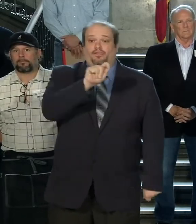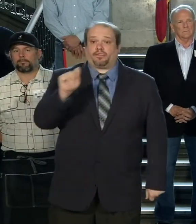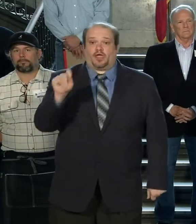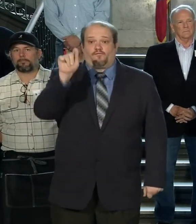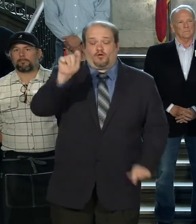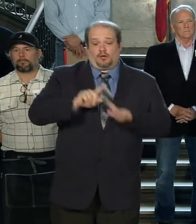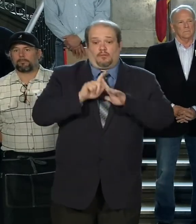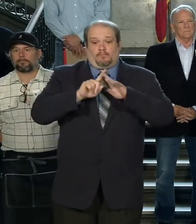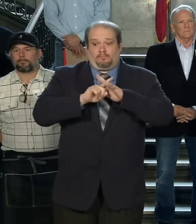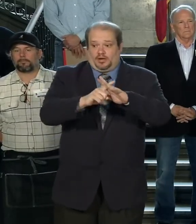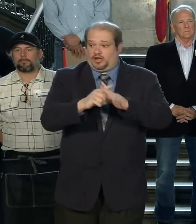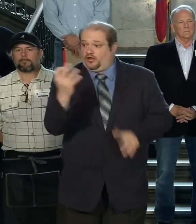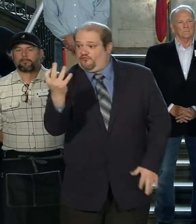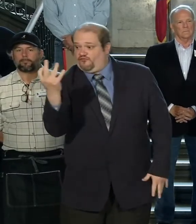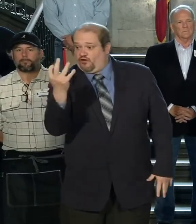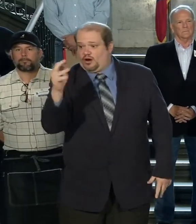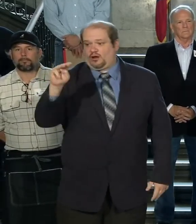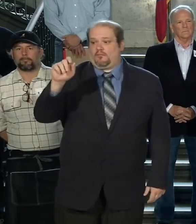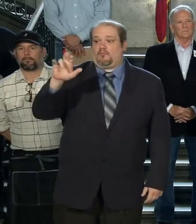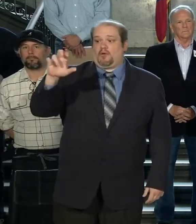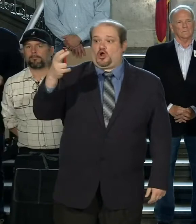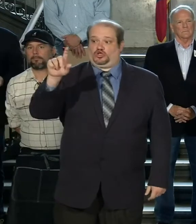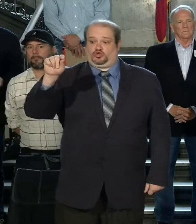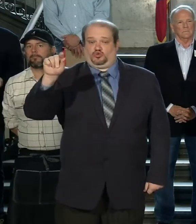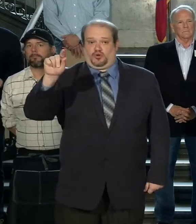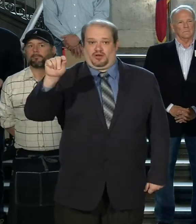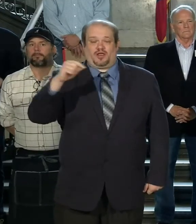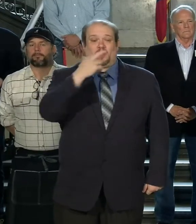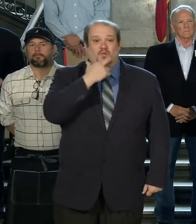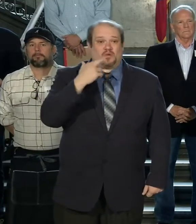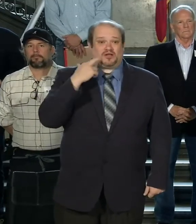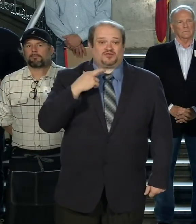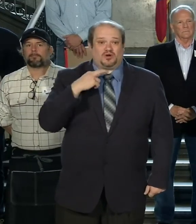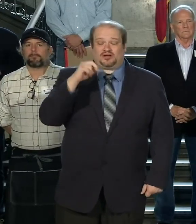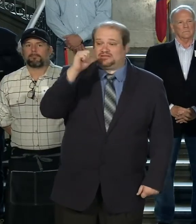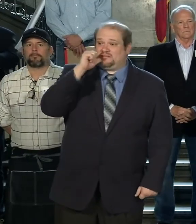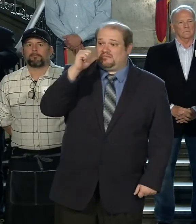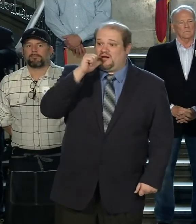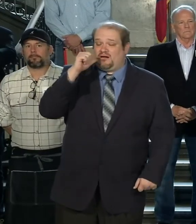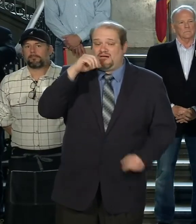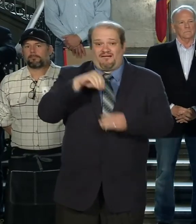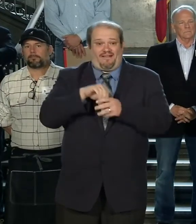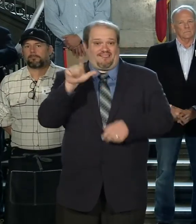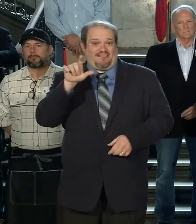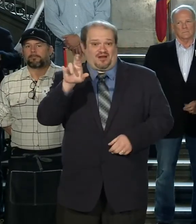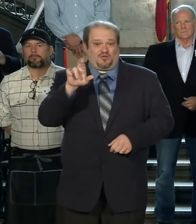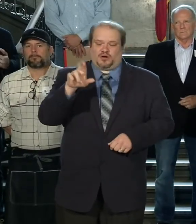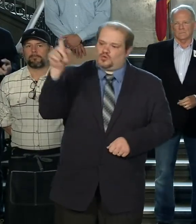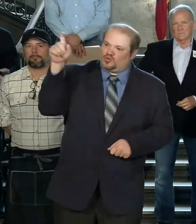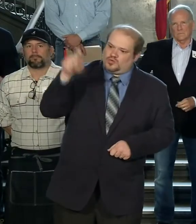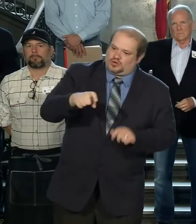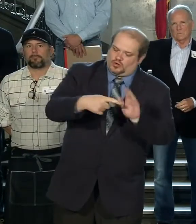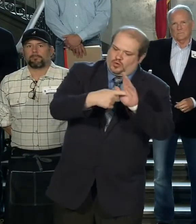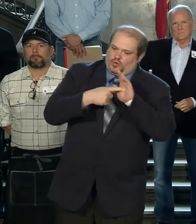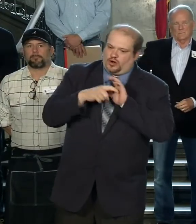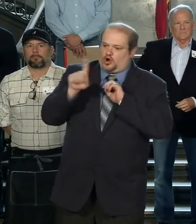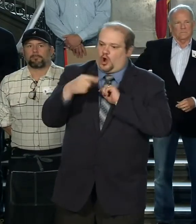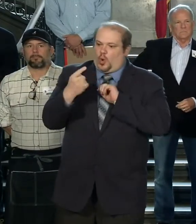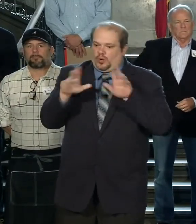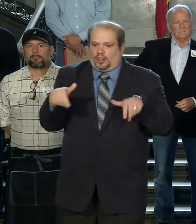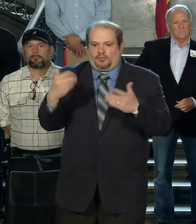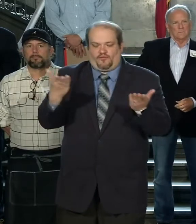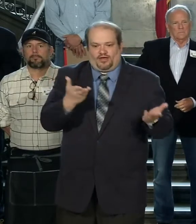beginning Friday, March 20th, restaurants and bars in Little Rock will be mandated to only provide